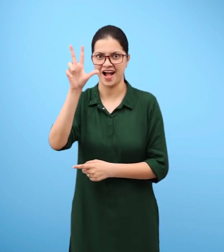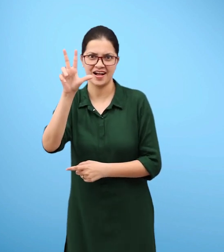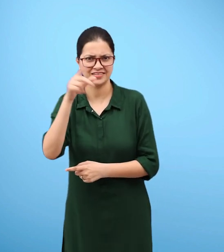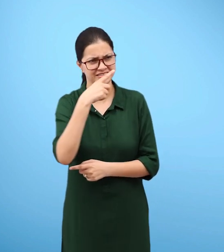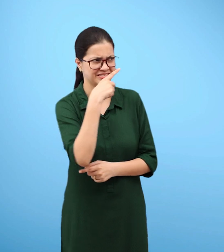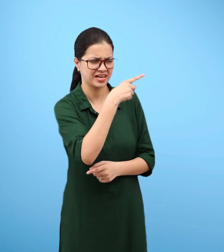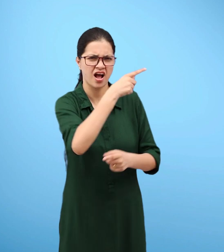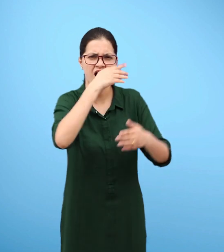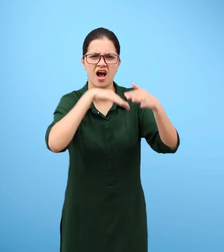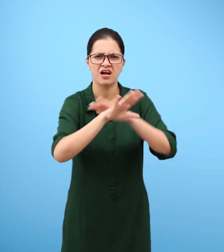mask?